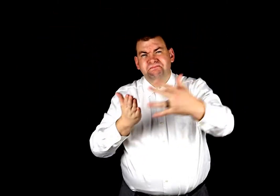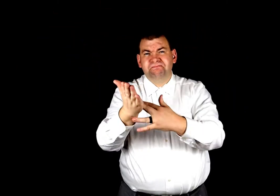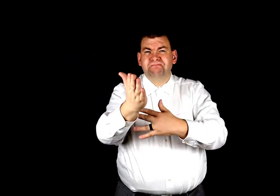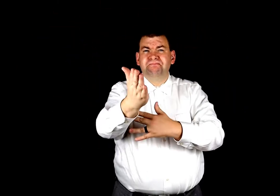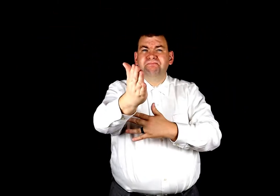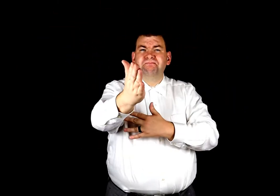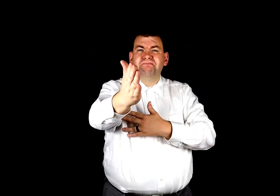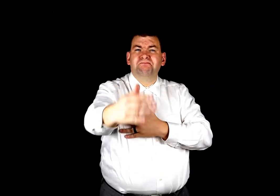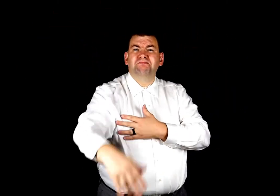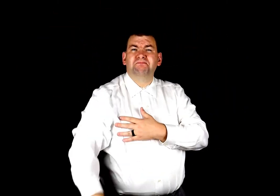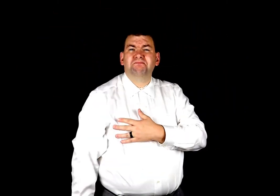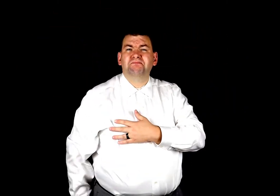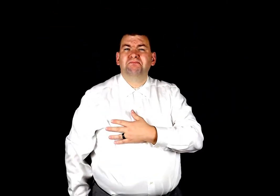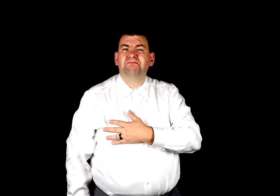wilderness,